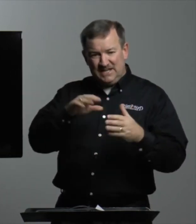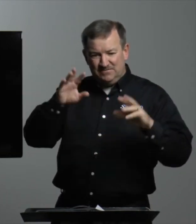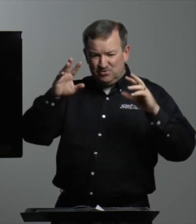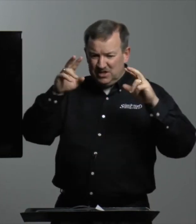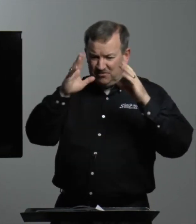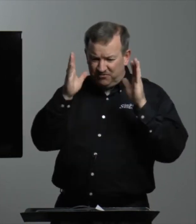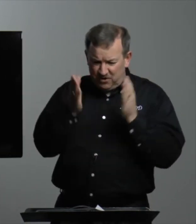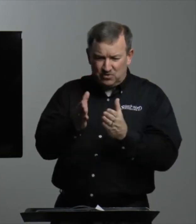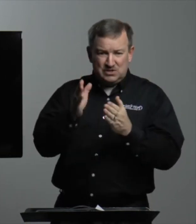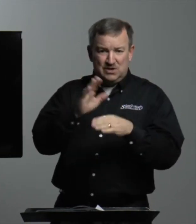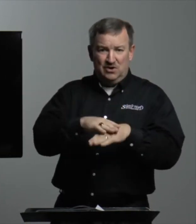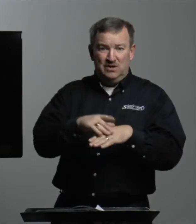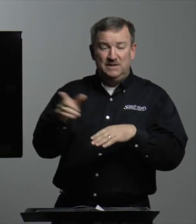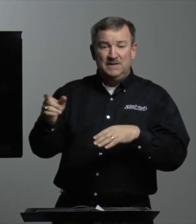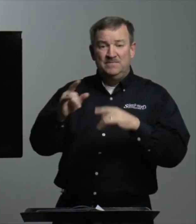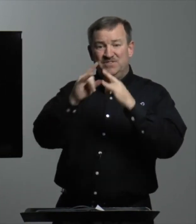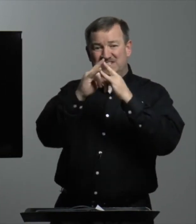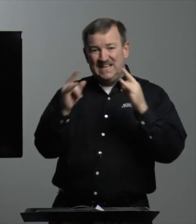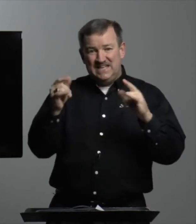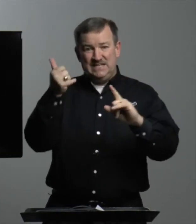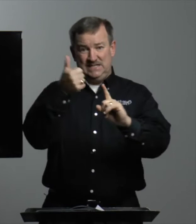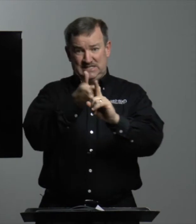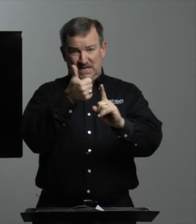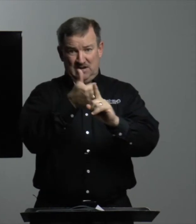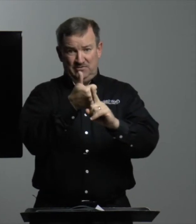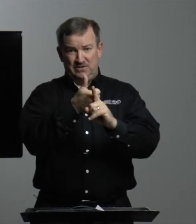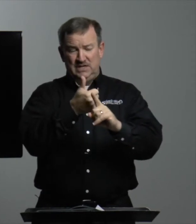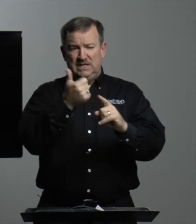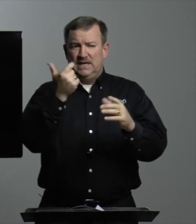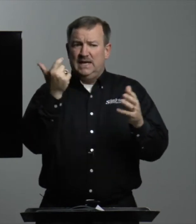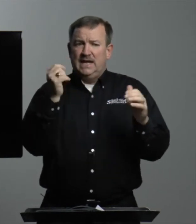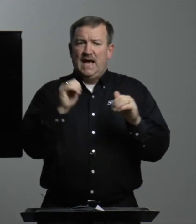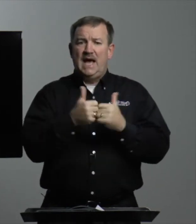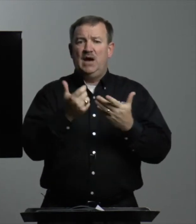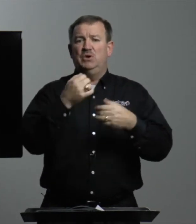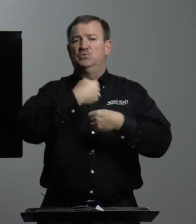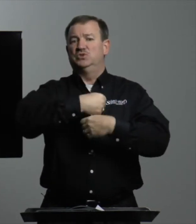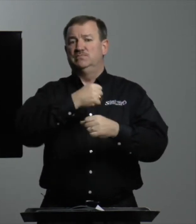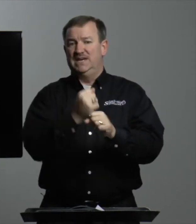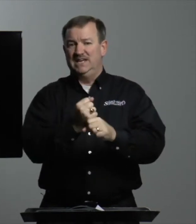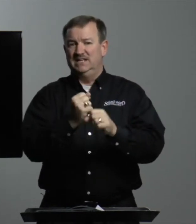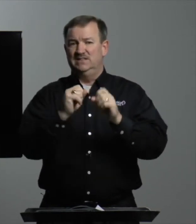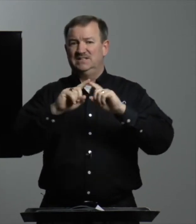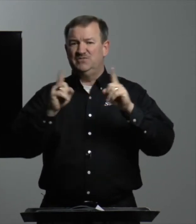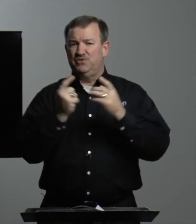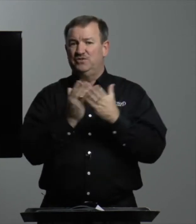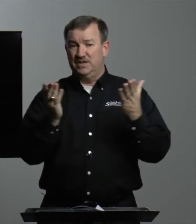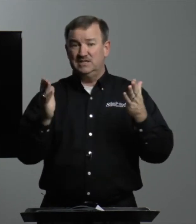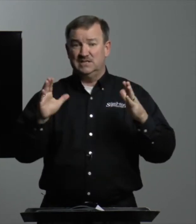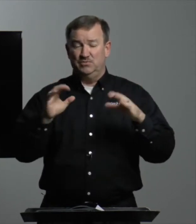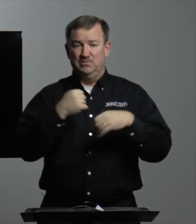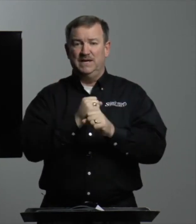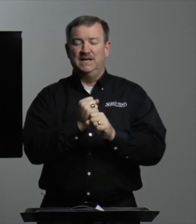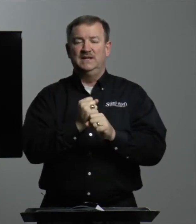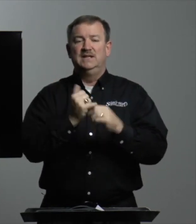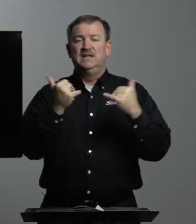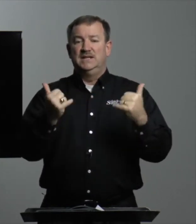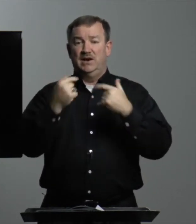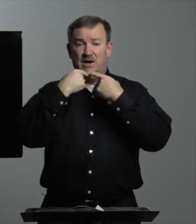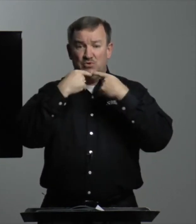and really focus on the tent itself and how it was made and the different things that were made. Now, I